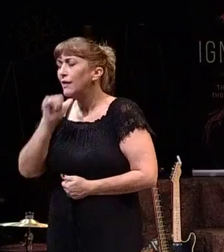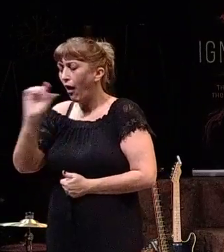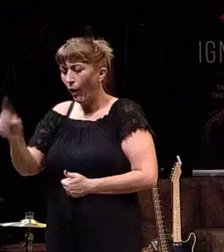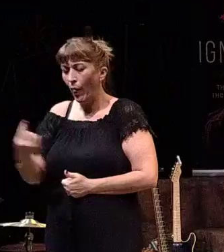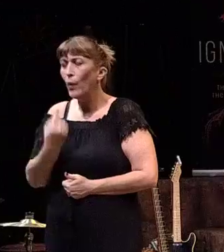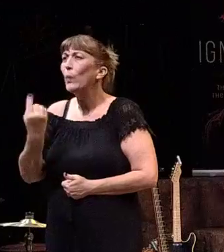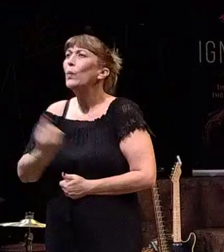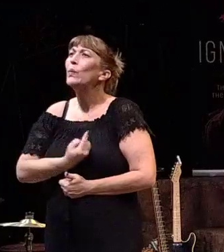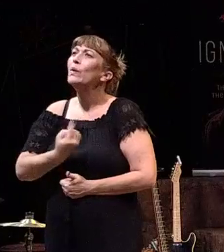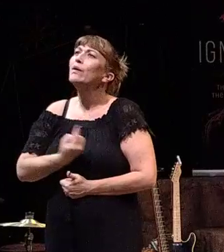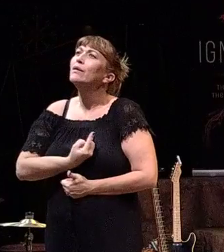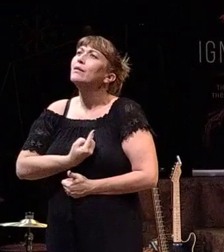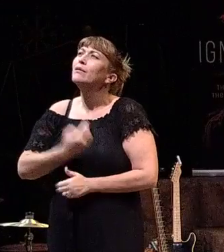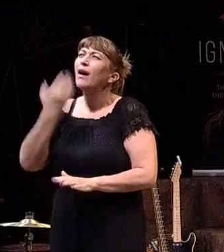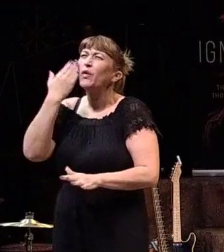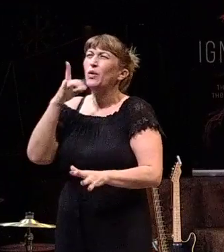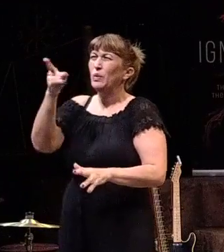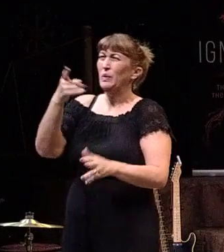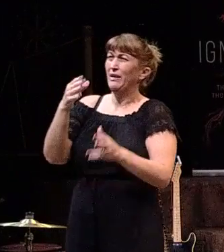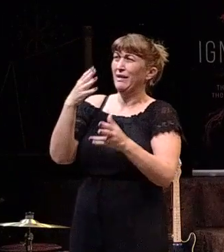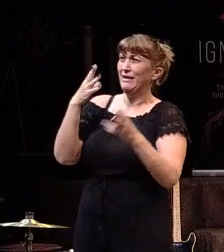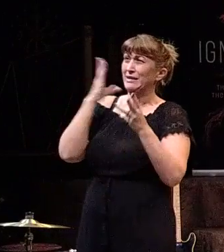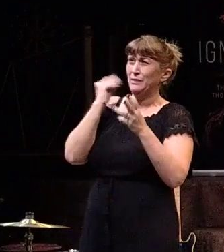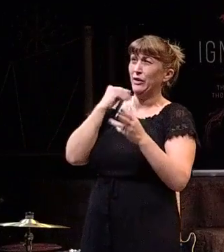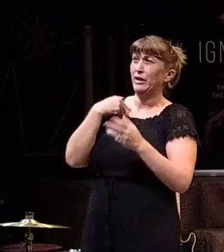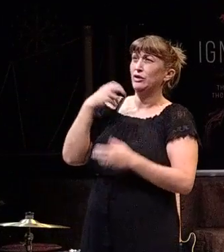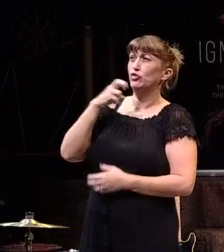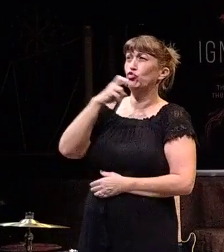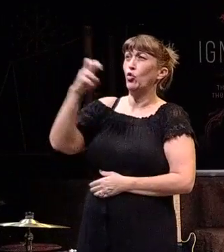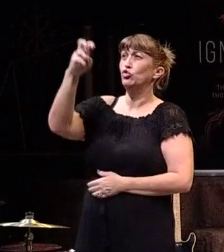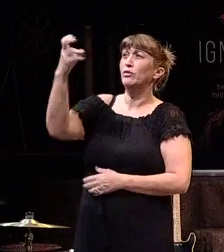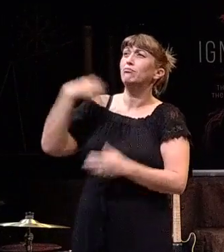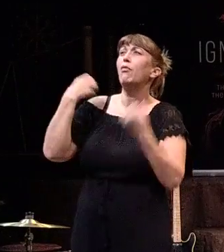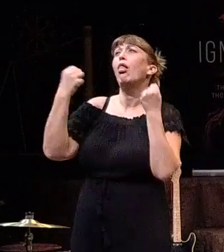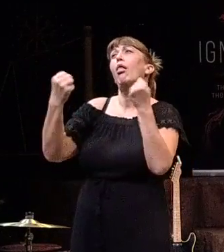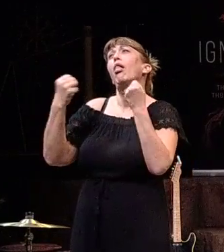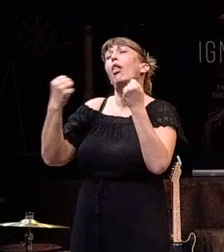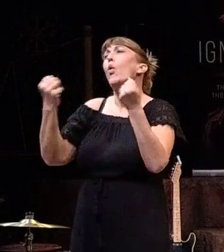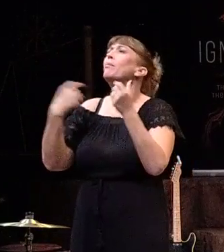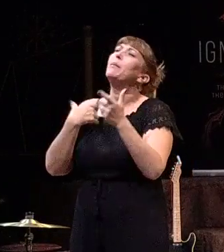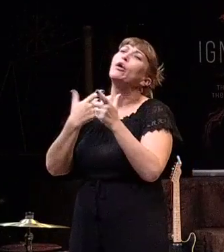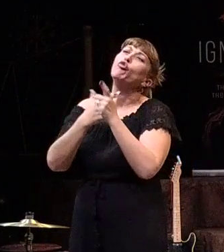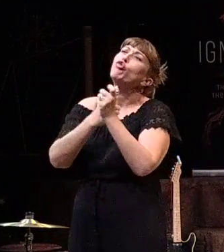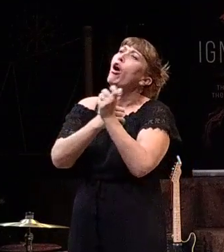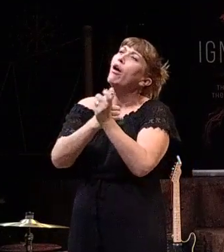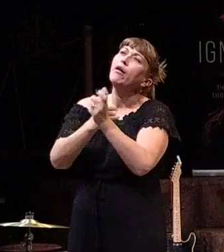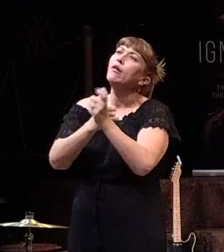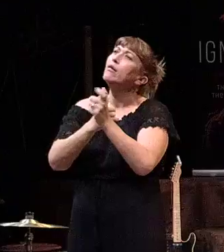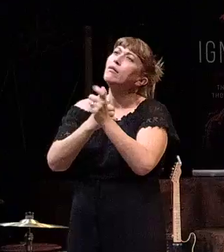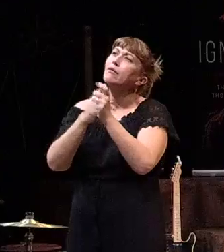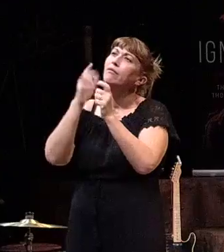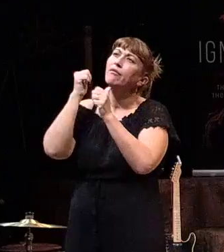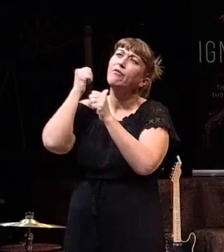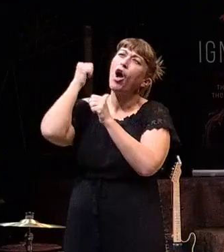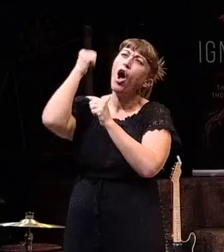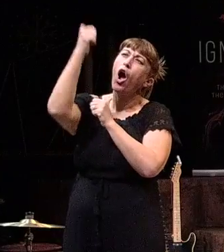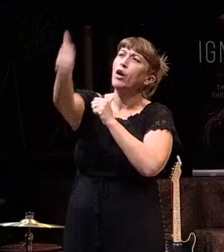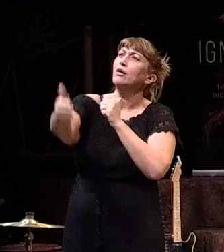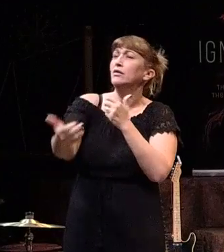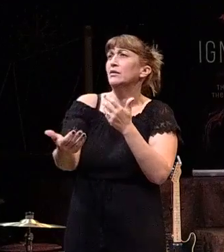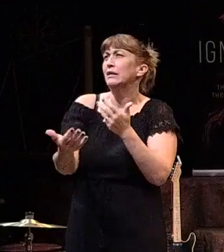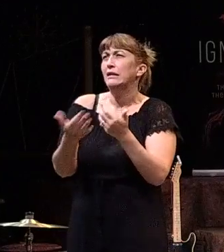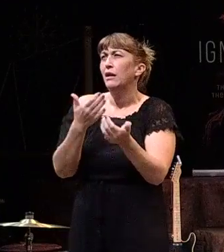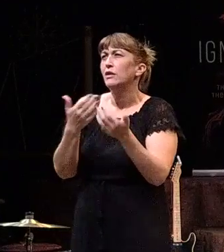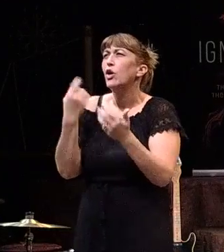I don't know if you've ever been on a road trip before, or maybe if you've run a marathon before, or any type of long-distance thing.